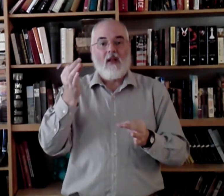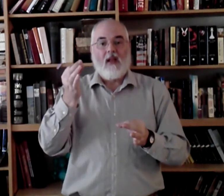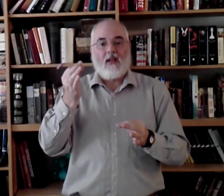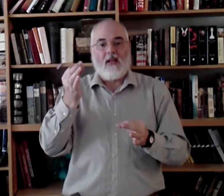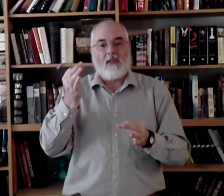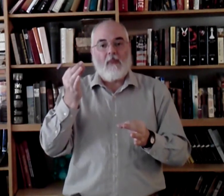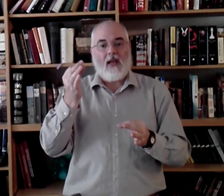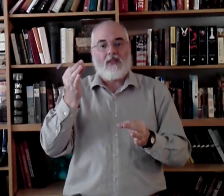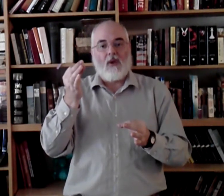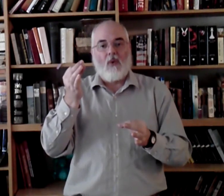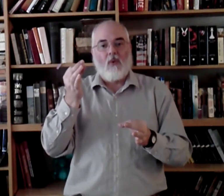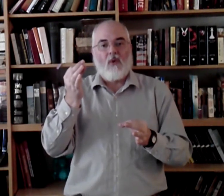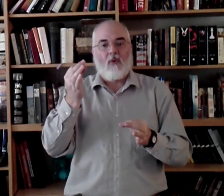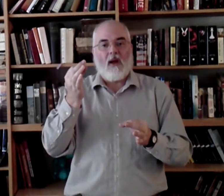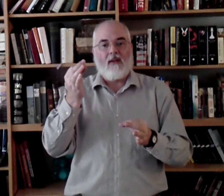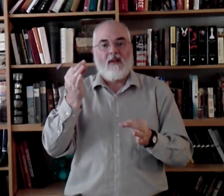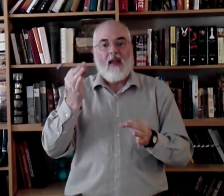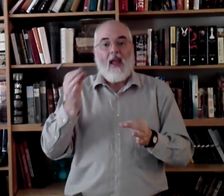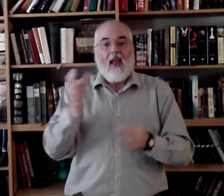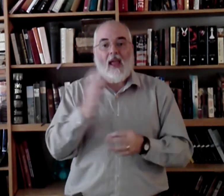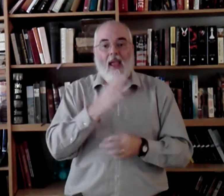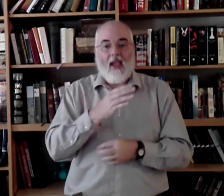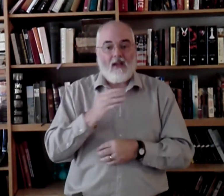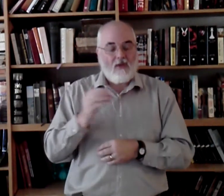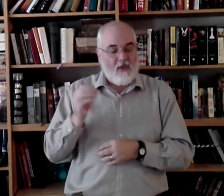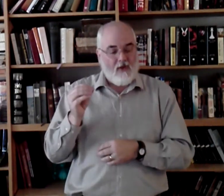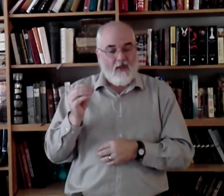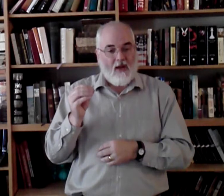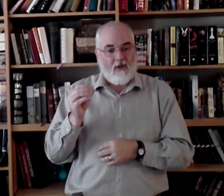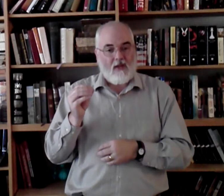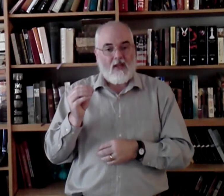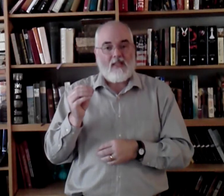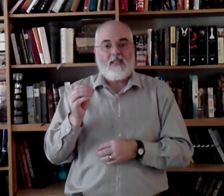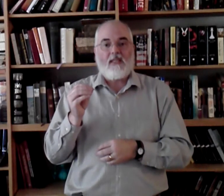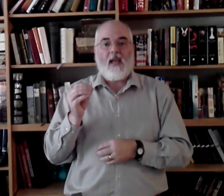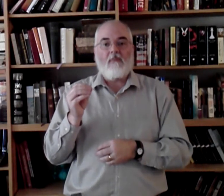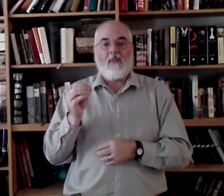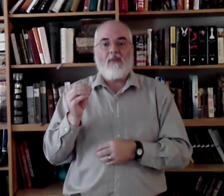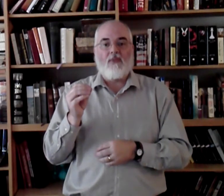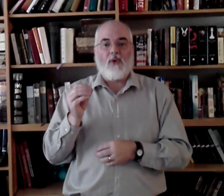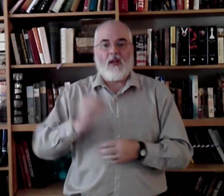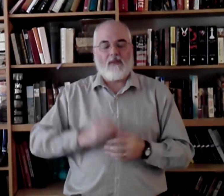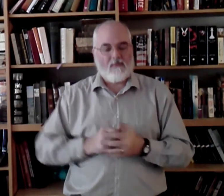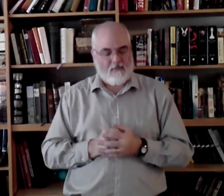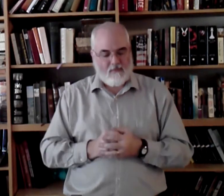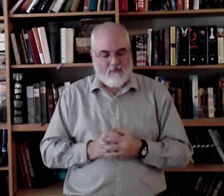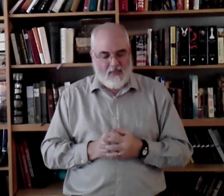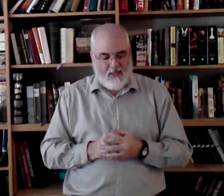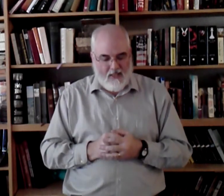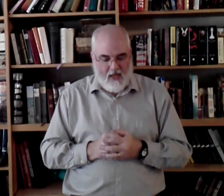Cleanse my soul, right? And, we knew that one, set me free. Set.